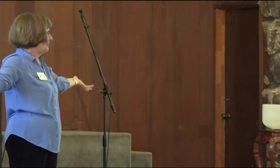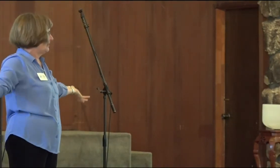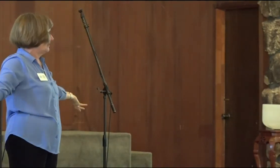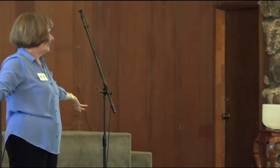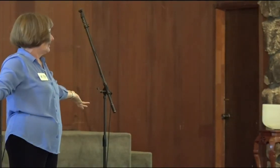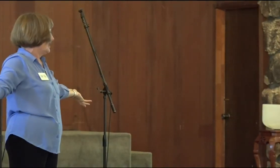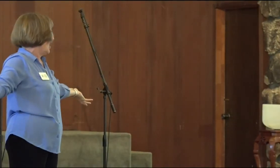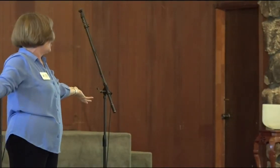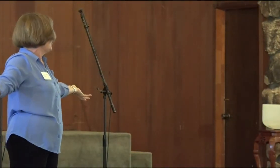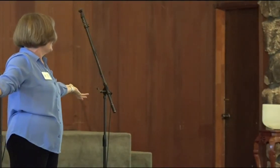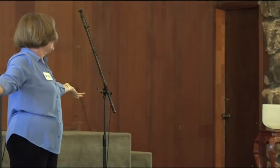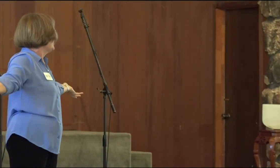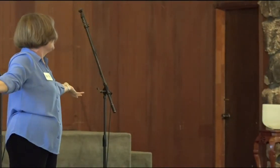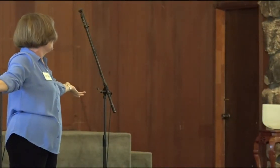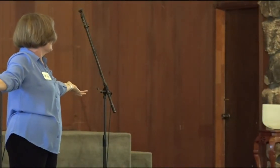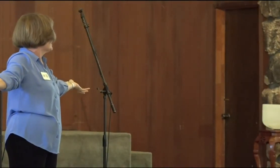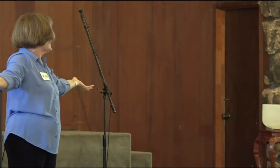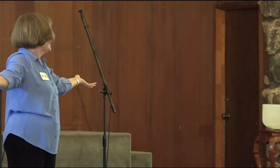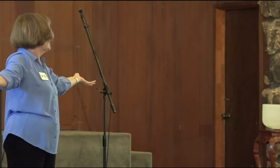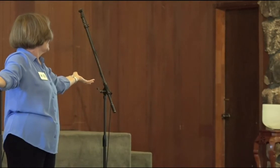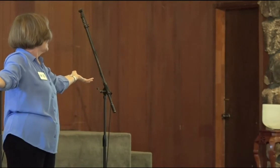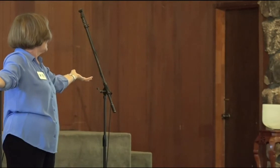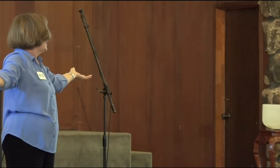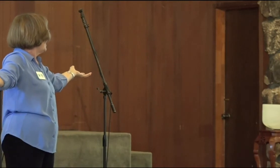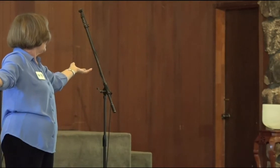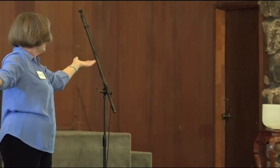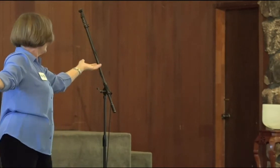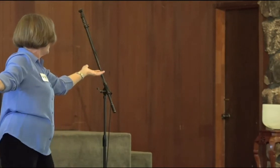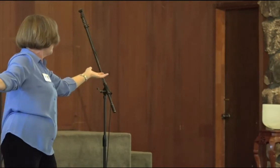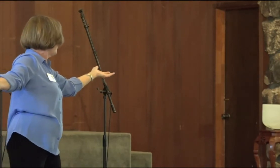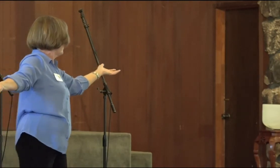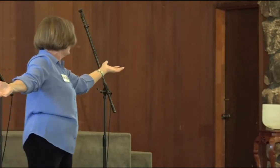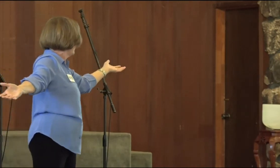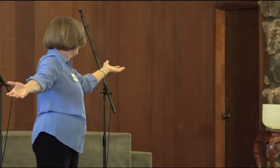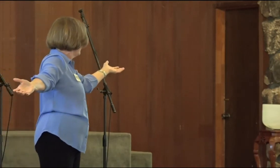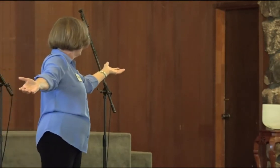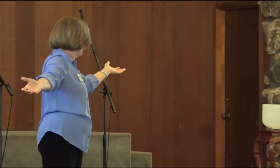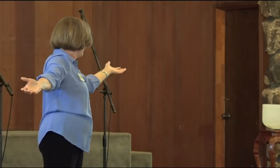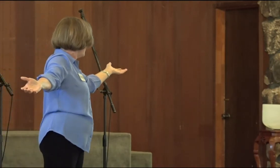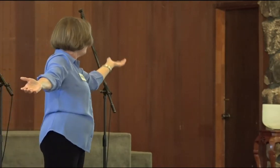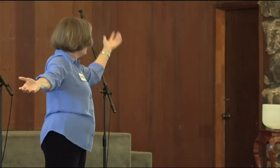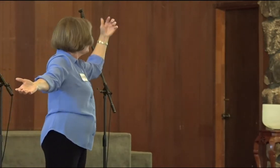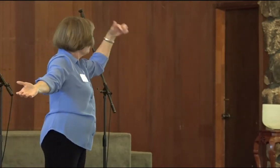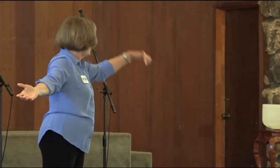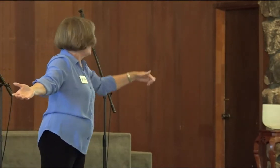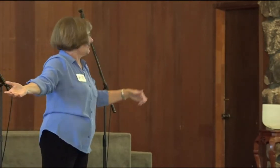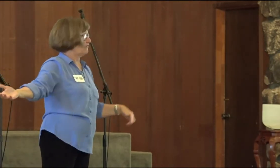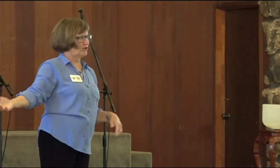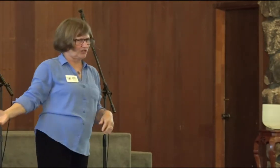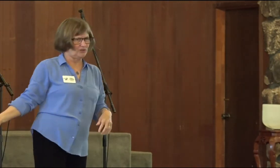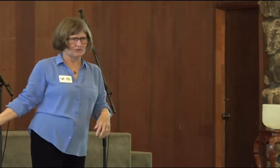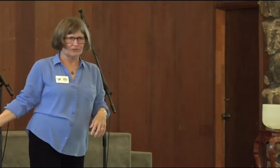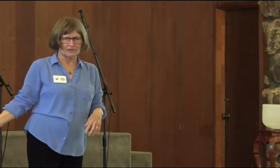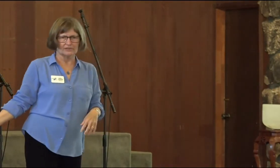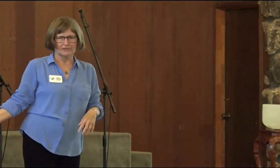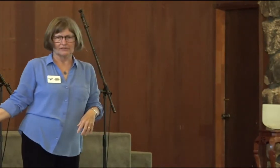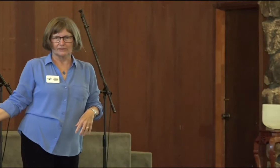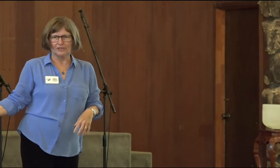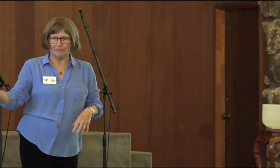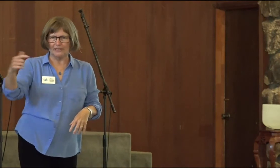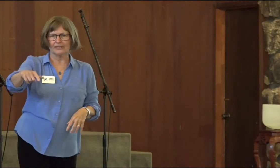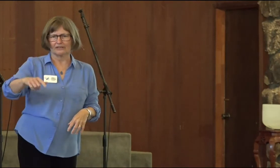much help. All you need to do is say, I need help. And what is right for you